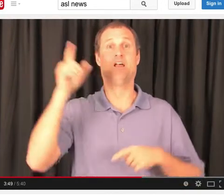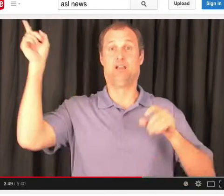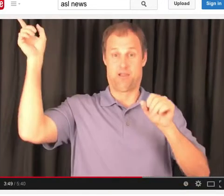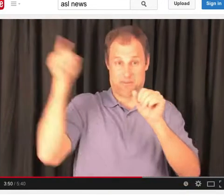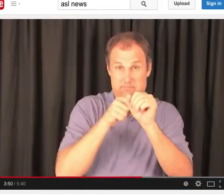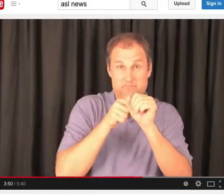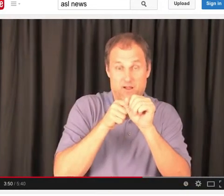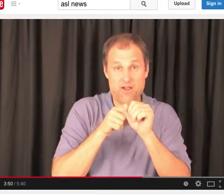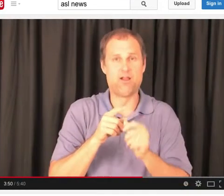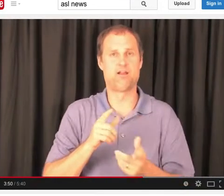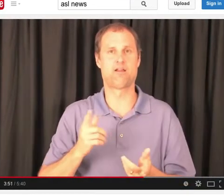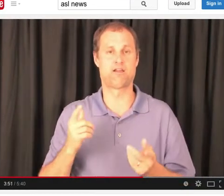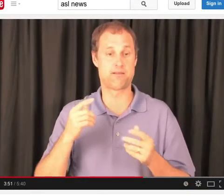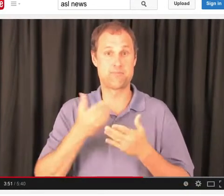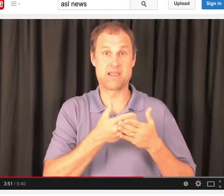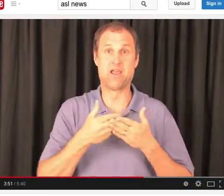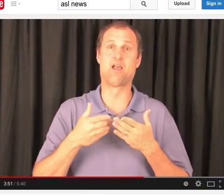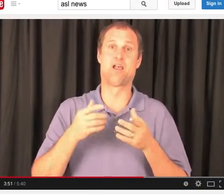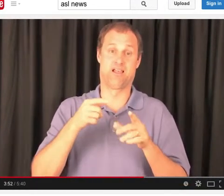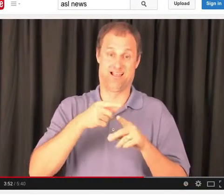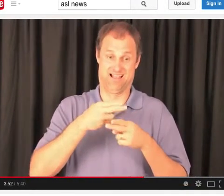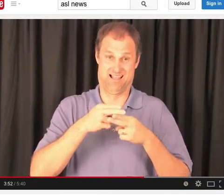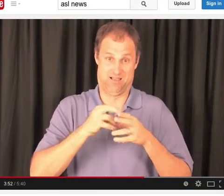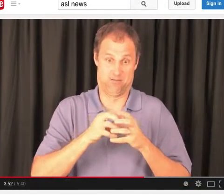very good, very developed.